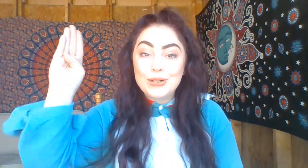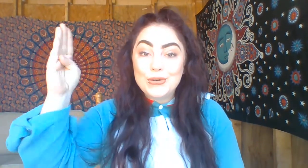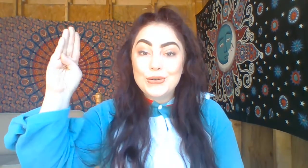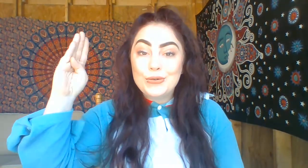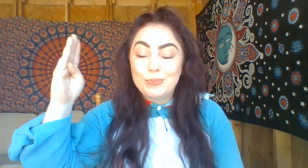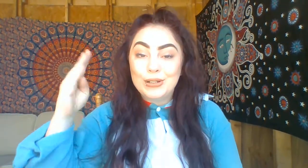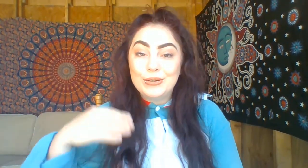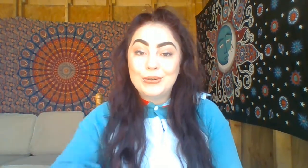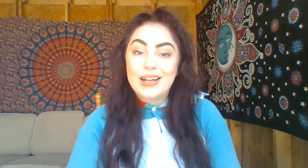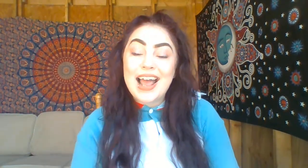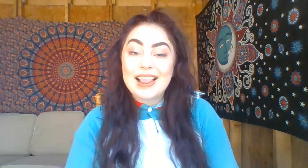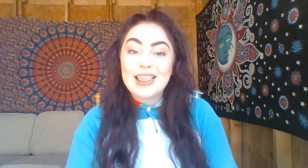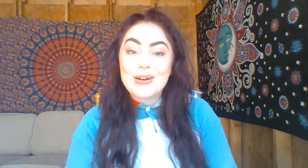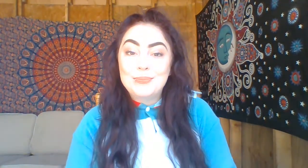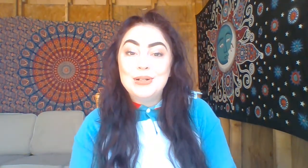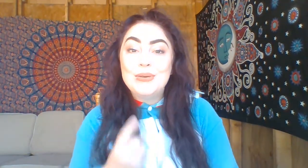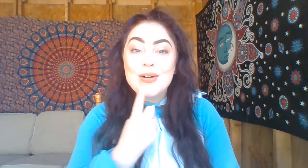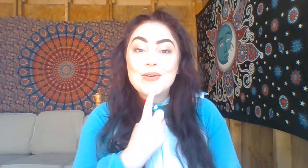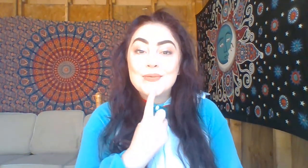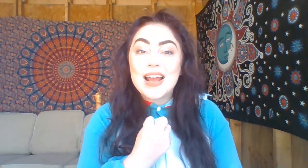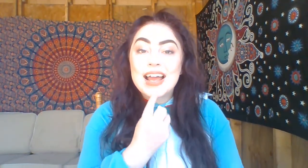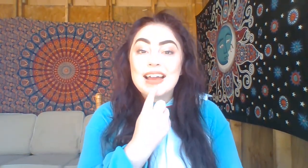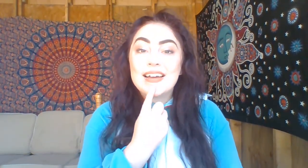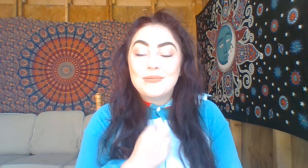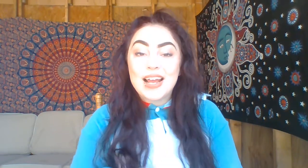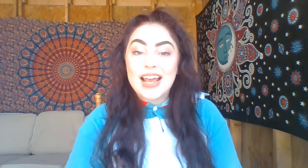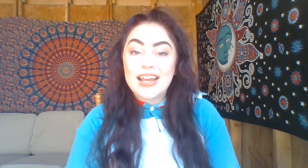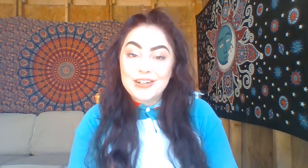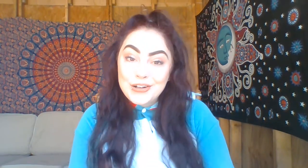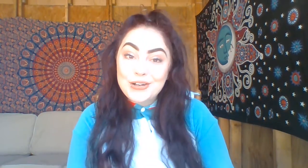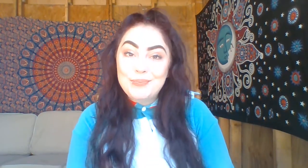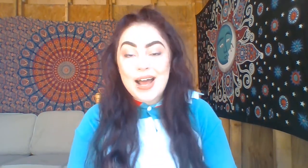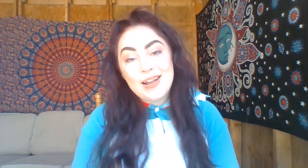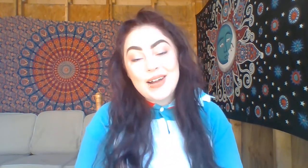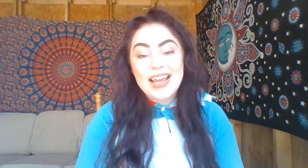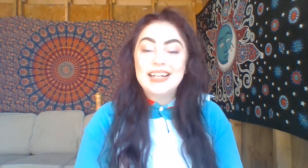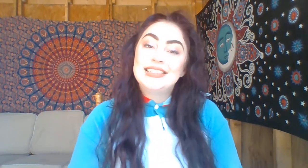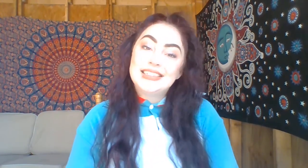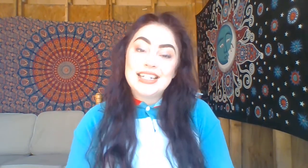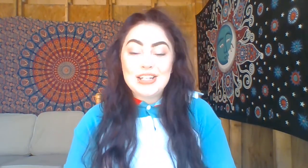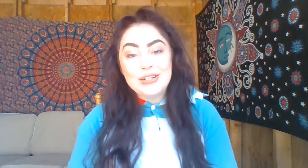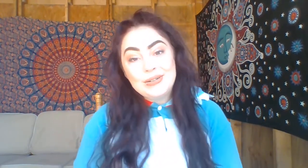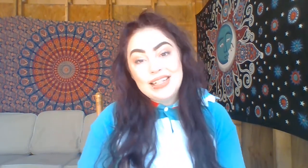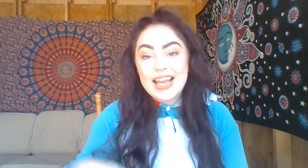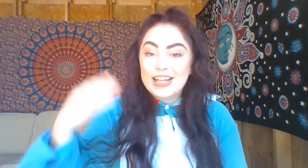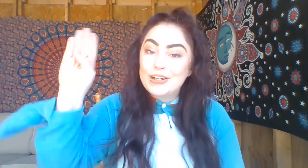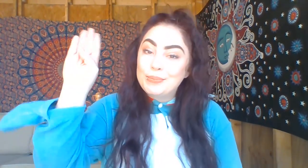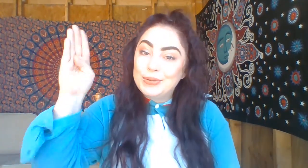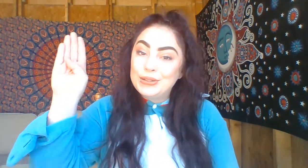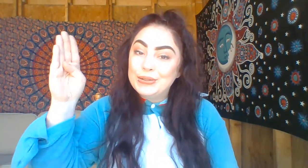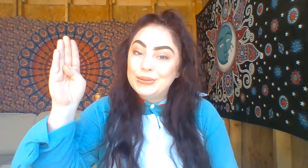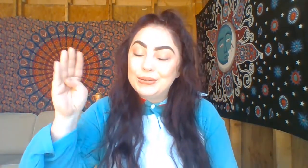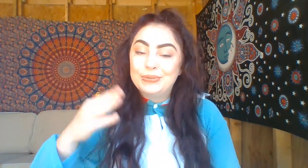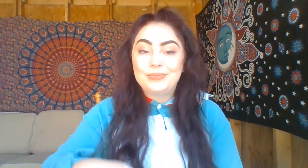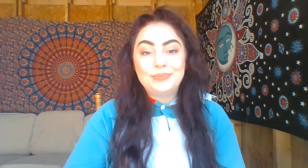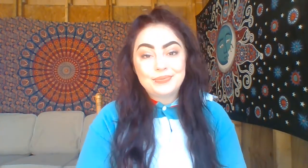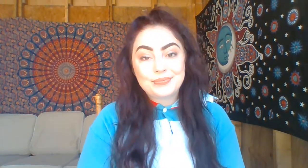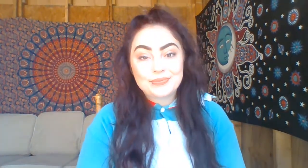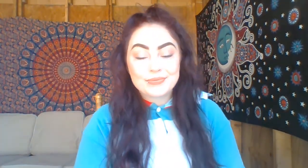Blue, blue, hello, blue. Red, red, goodbye, red. See you later, blue. Yellow